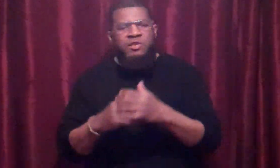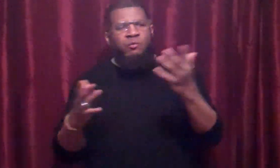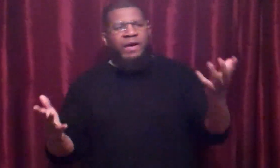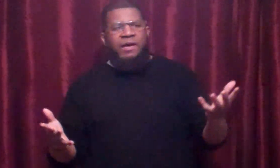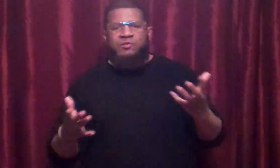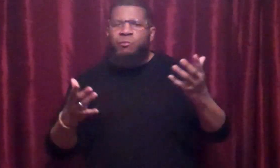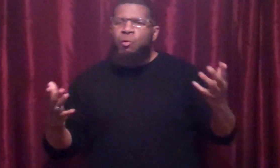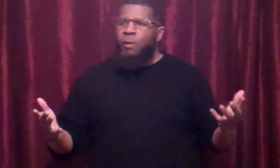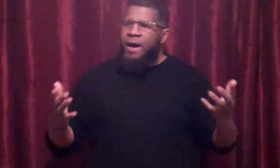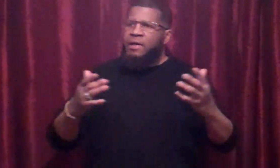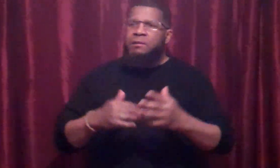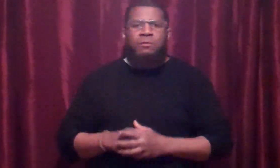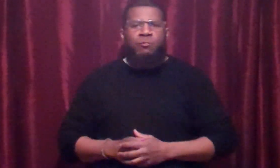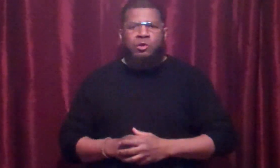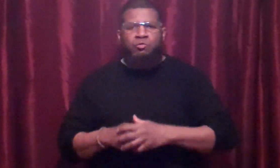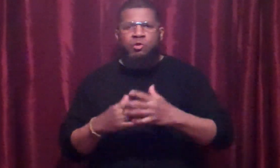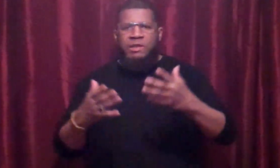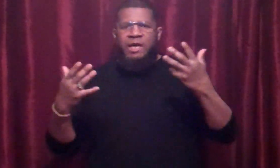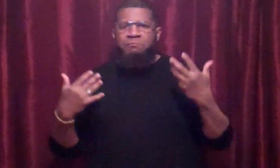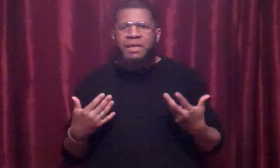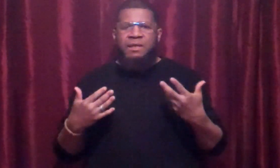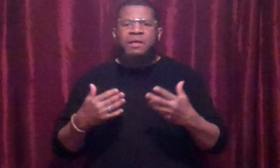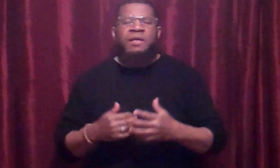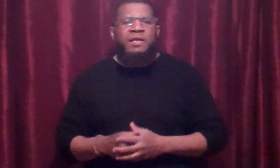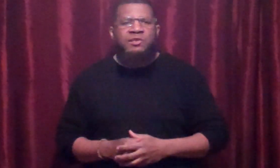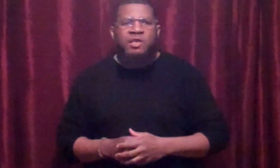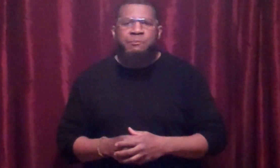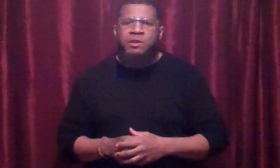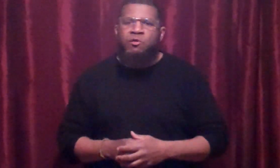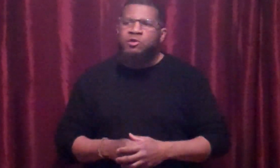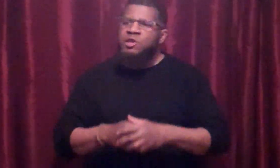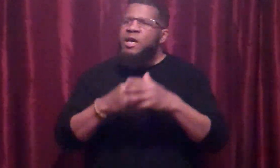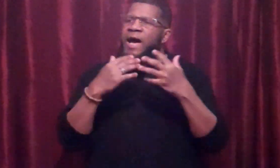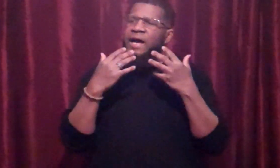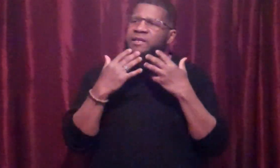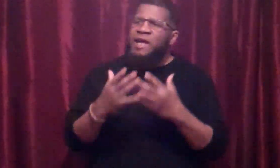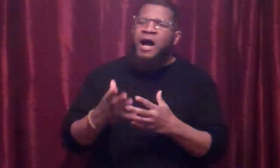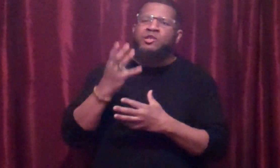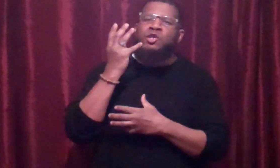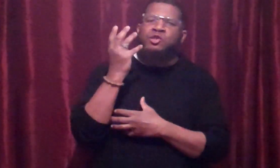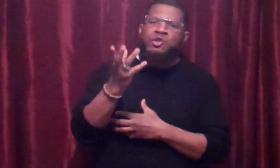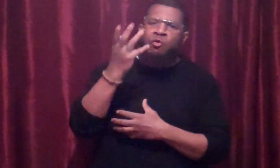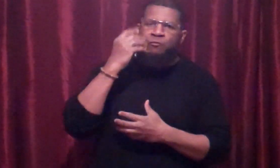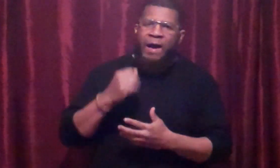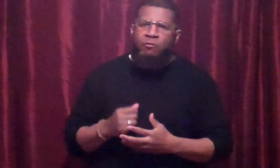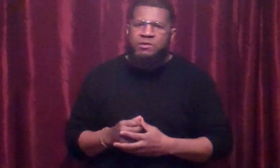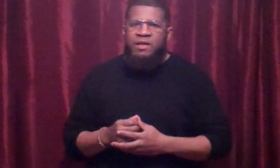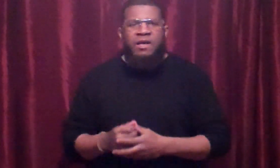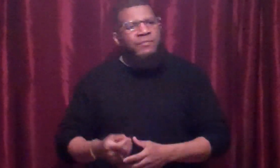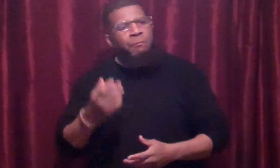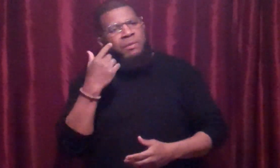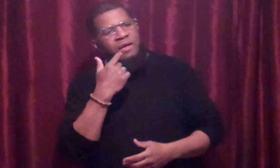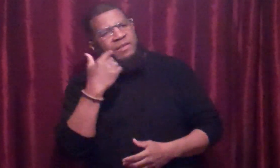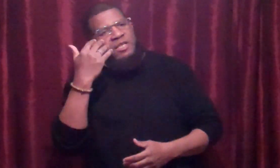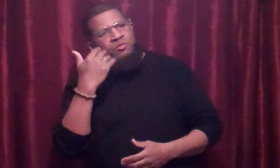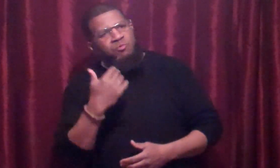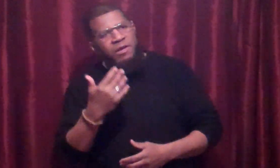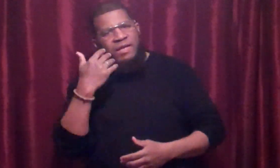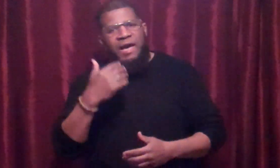So I asked him, why were you looking at me? He said, because I knocked your tooth out. The blood is running out